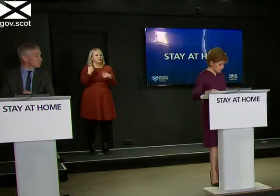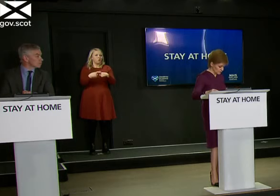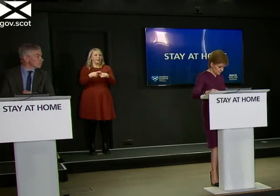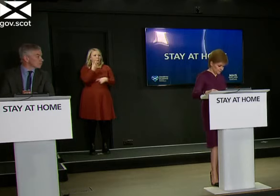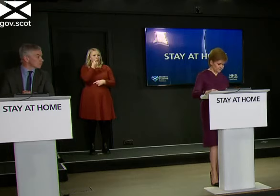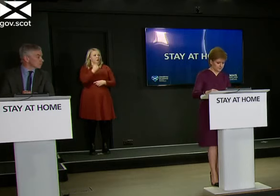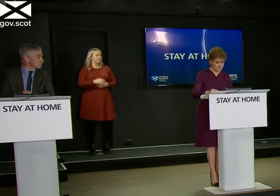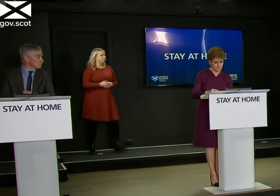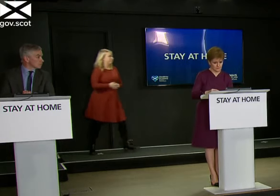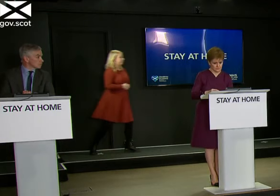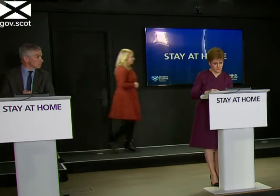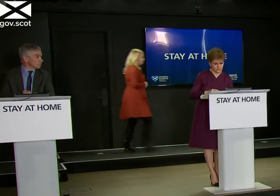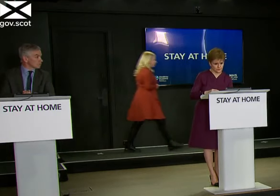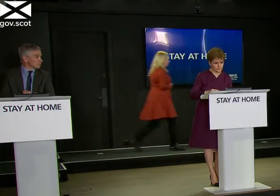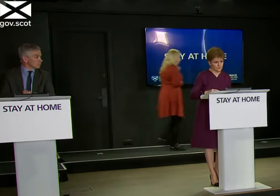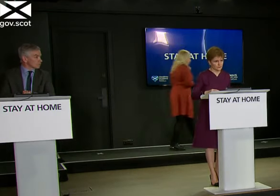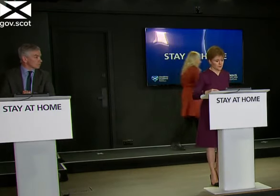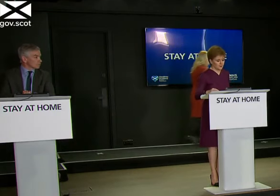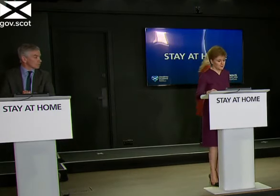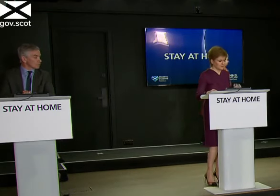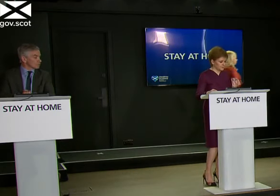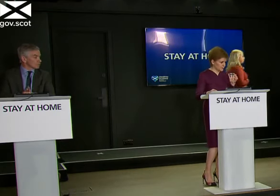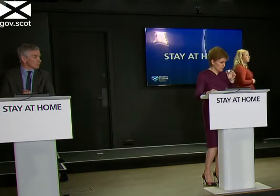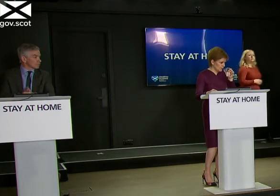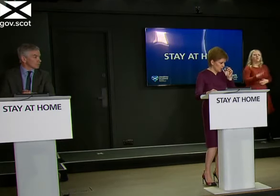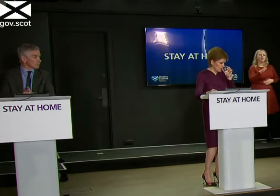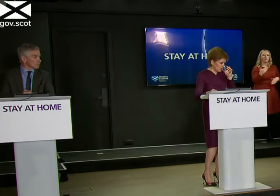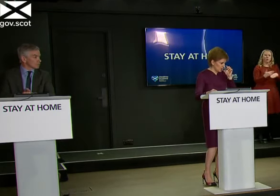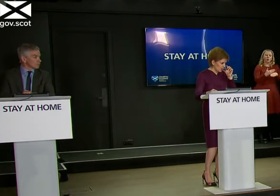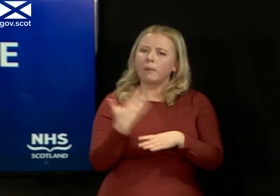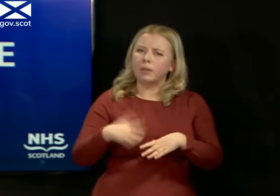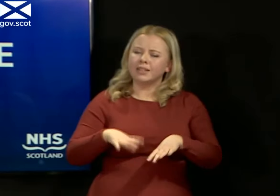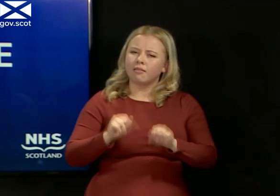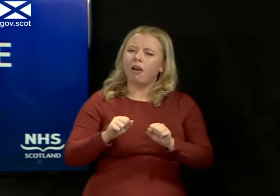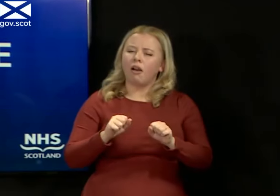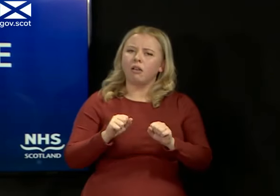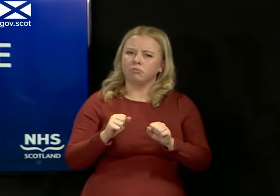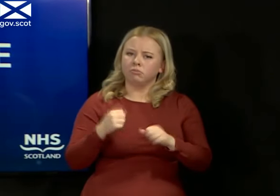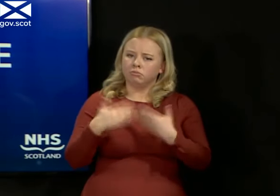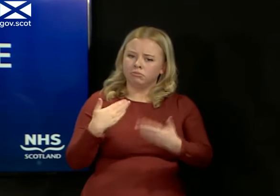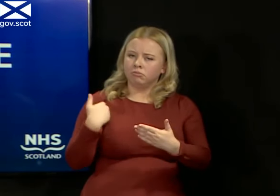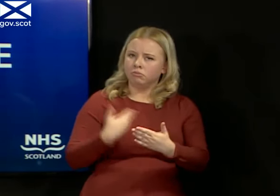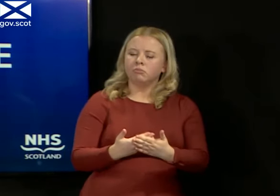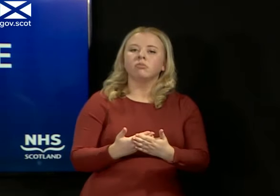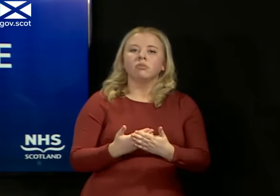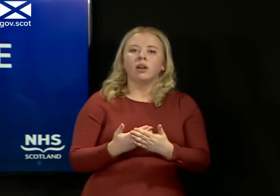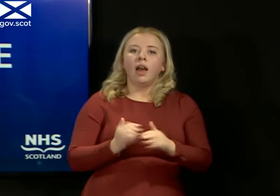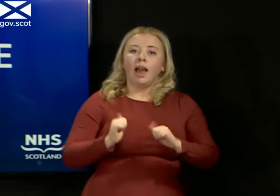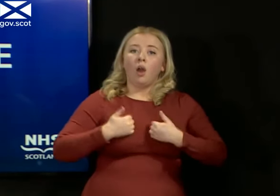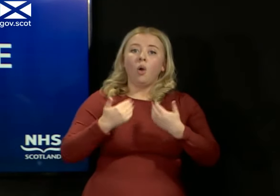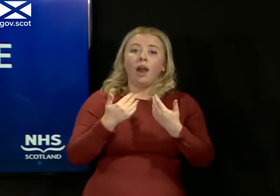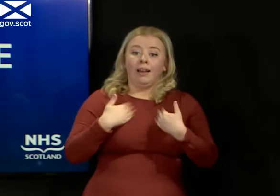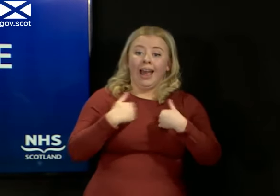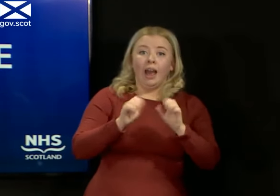Do want to say a word about that, Jean? That work has begun. I think we touched on it very briefly at a previous briefing. So all our boards are now